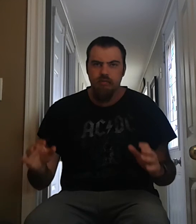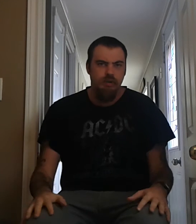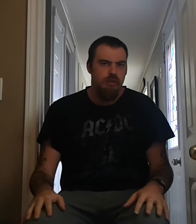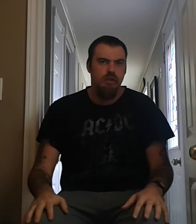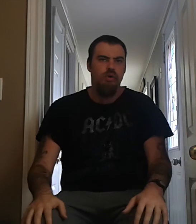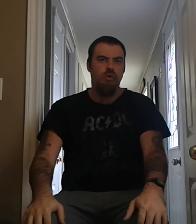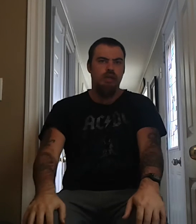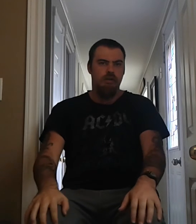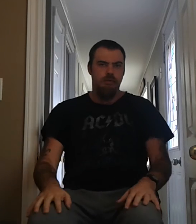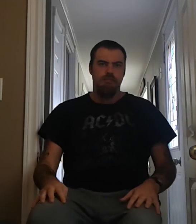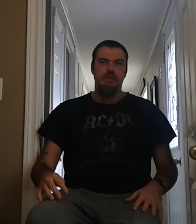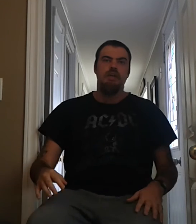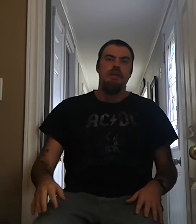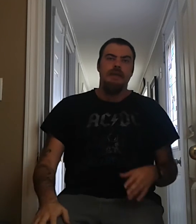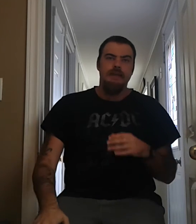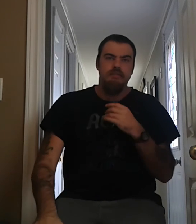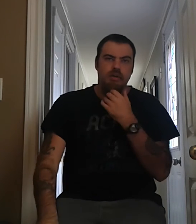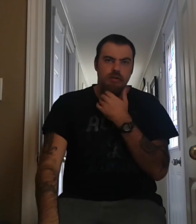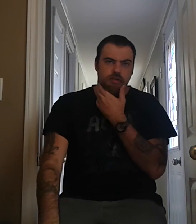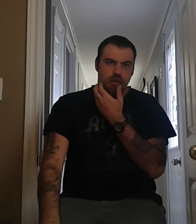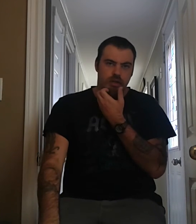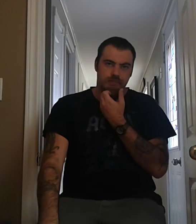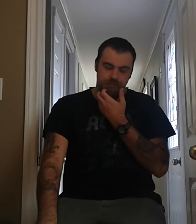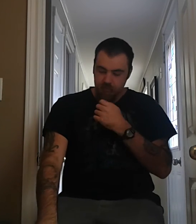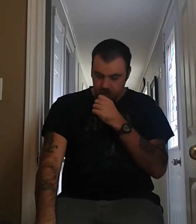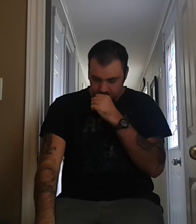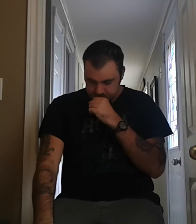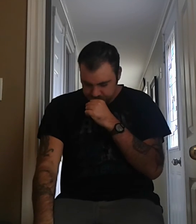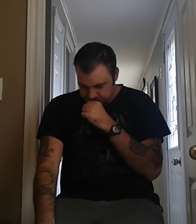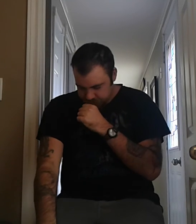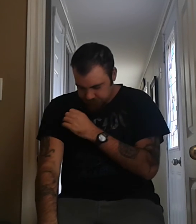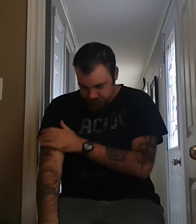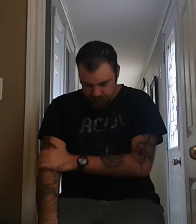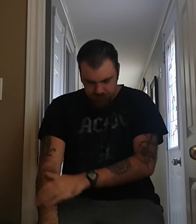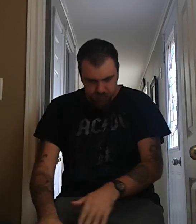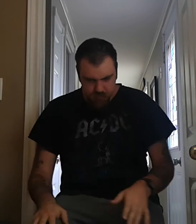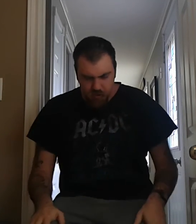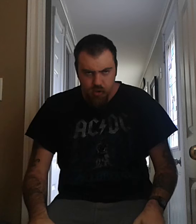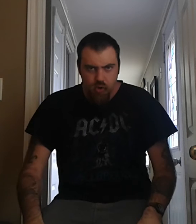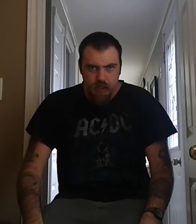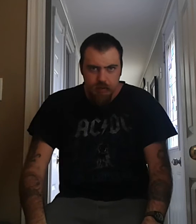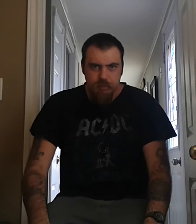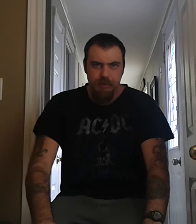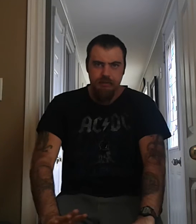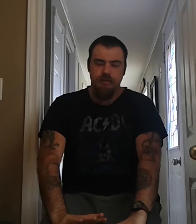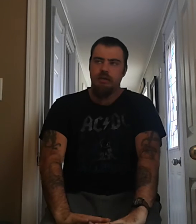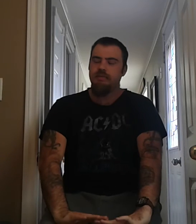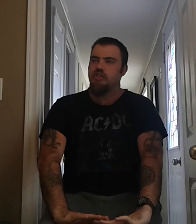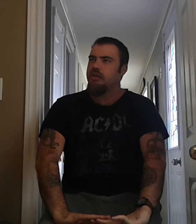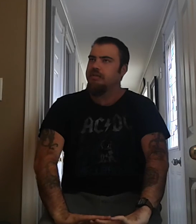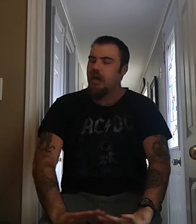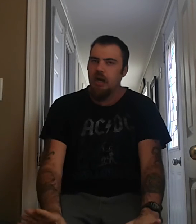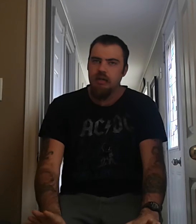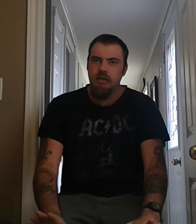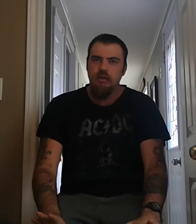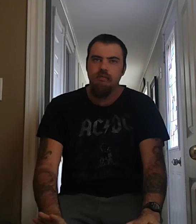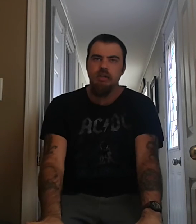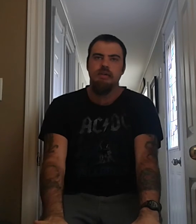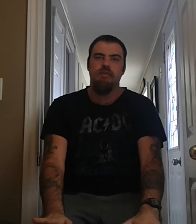but the whole album, eight songs on it. Um, the whole album itself is just unbelievable.